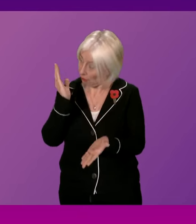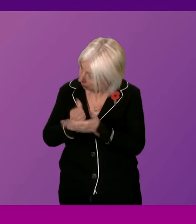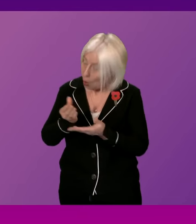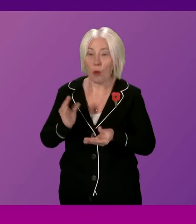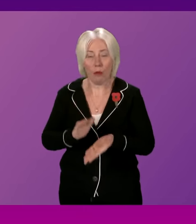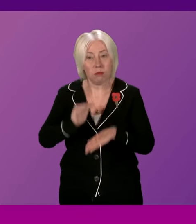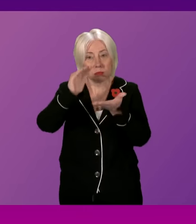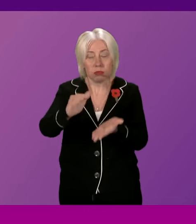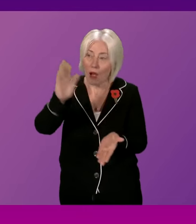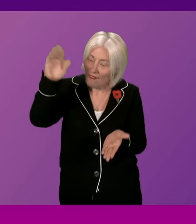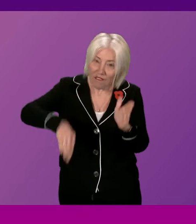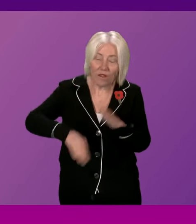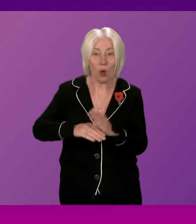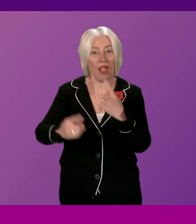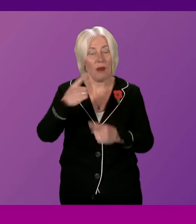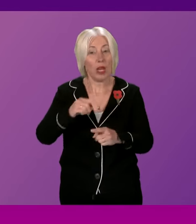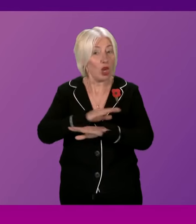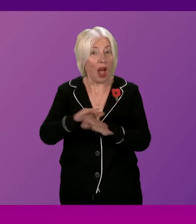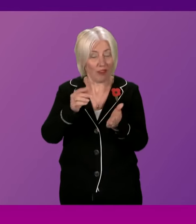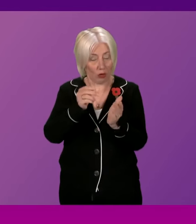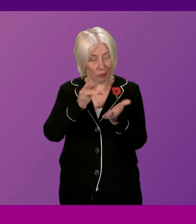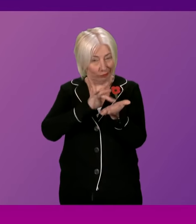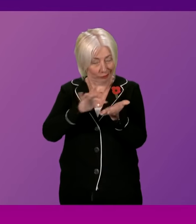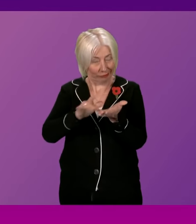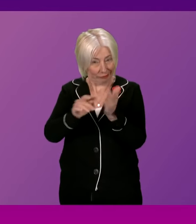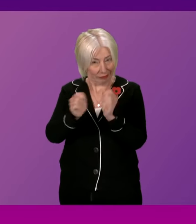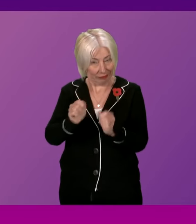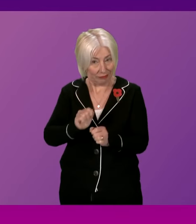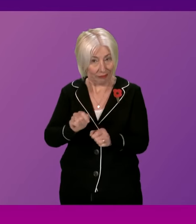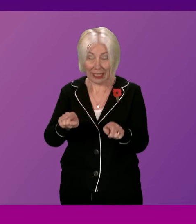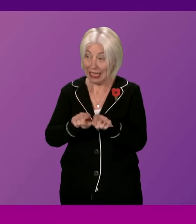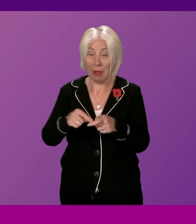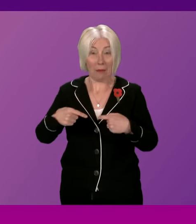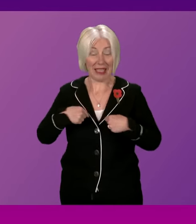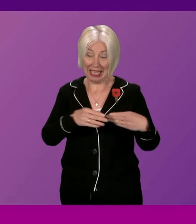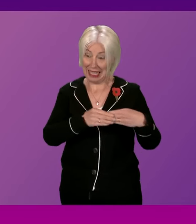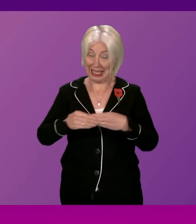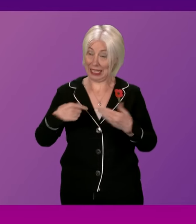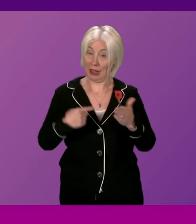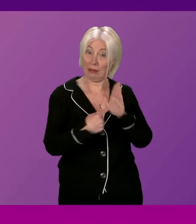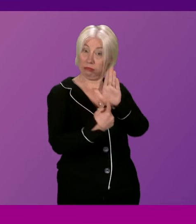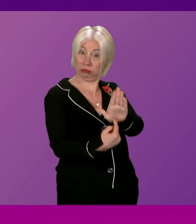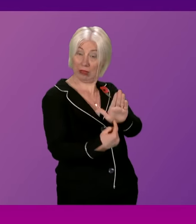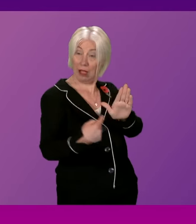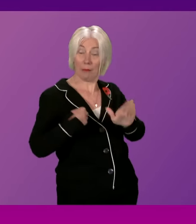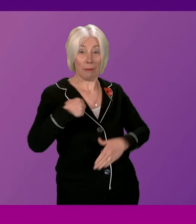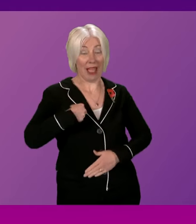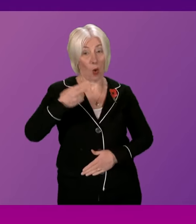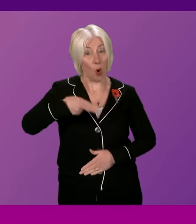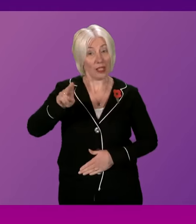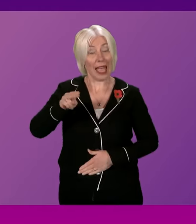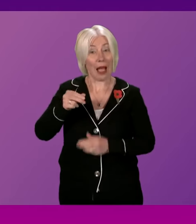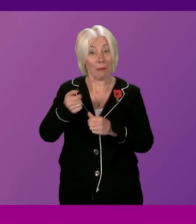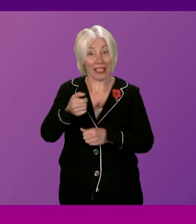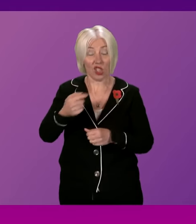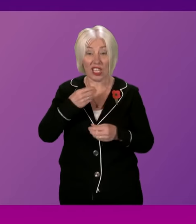full and unredacted form. And to give him an example of that, the way that I am leading by example, is the WhatsApp messages I've handed over have been handed over